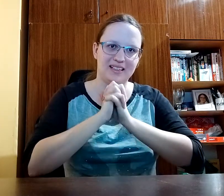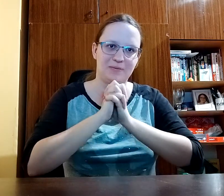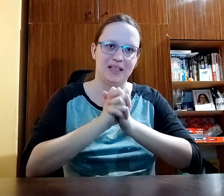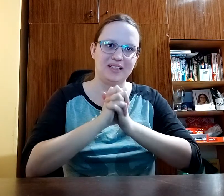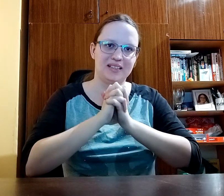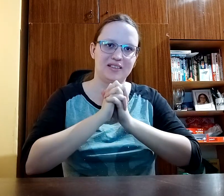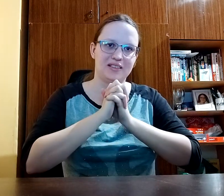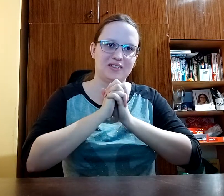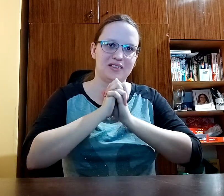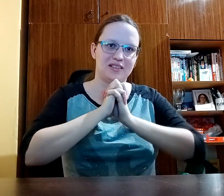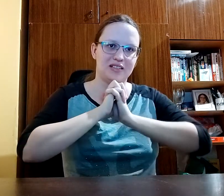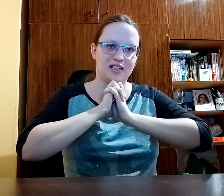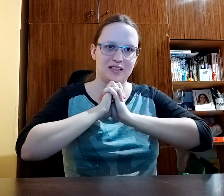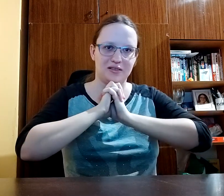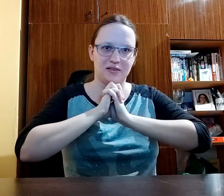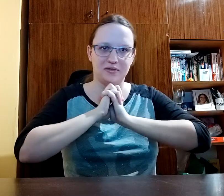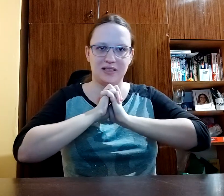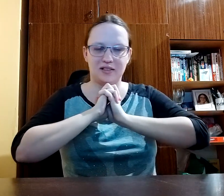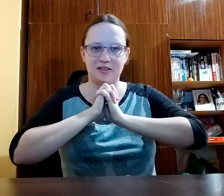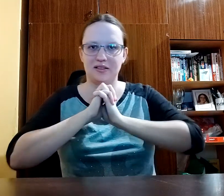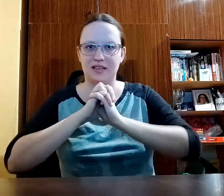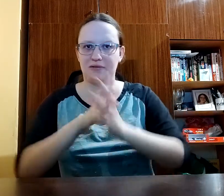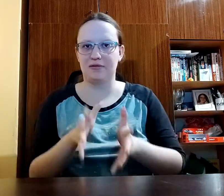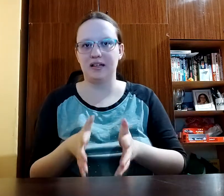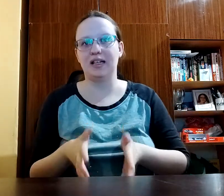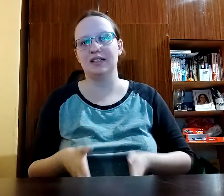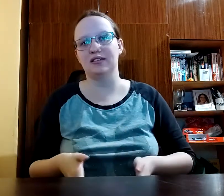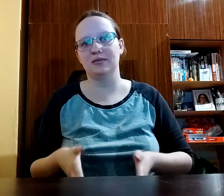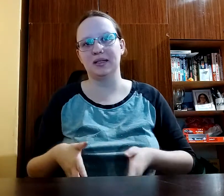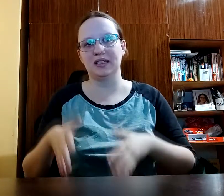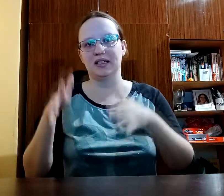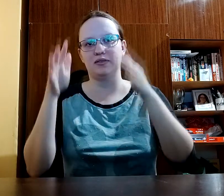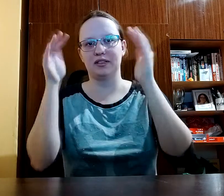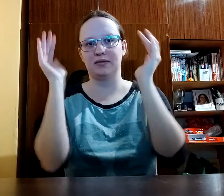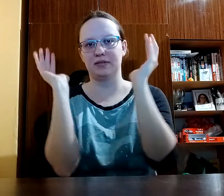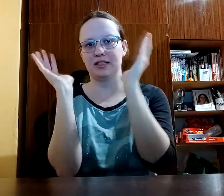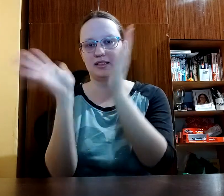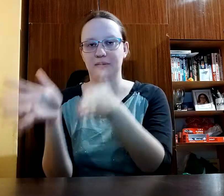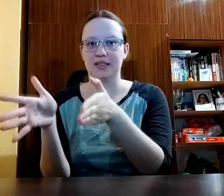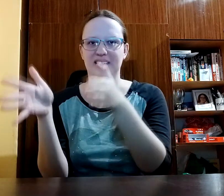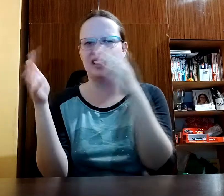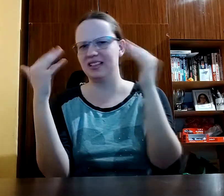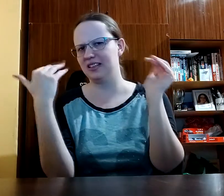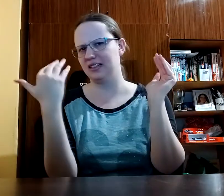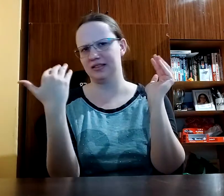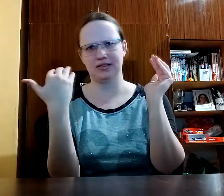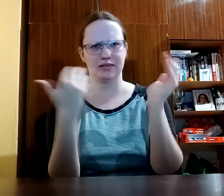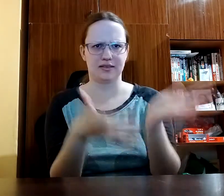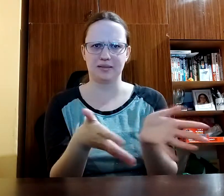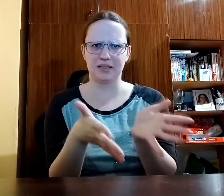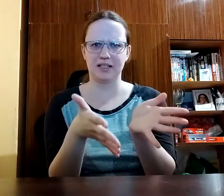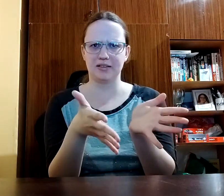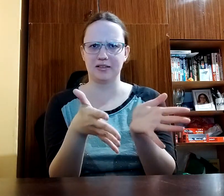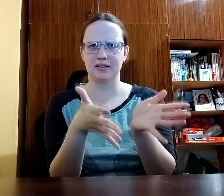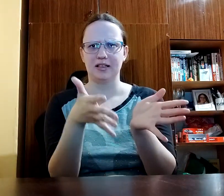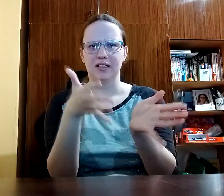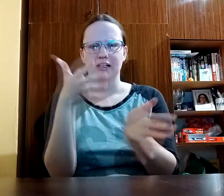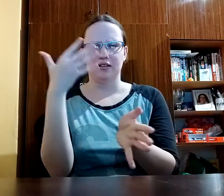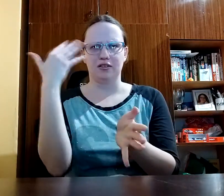person shall know that you're afraid no matter if it's for example a dentist or some doctor or